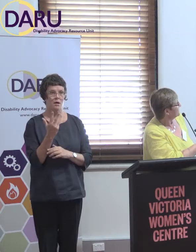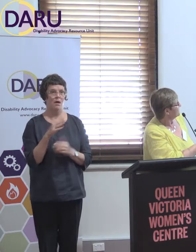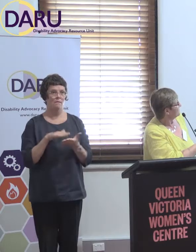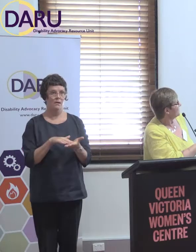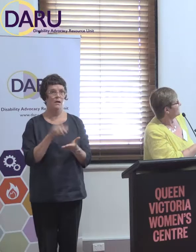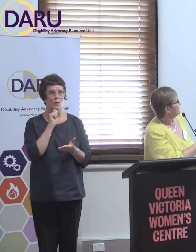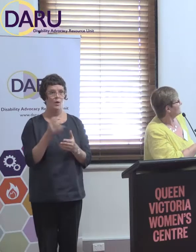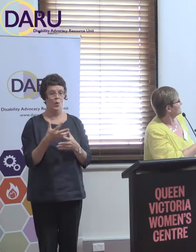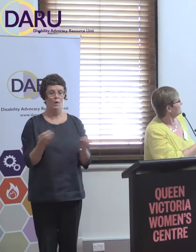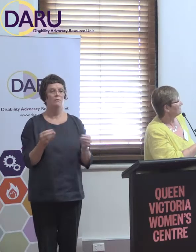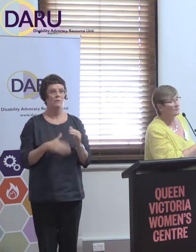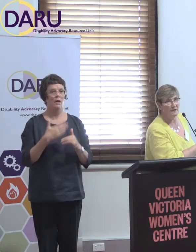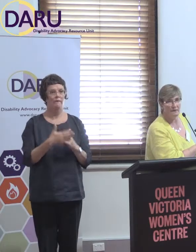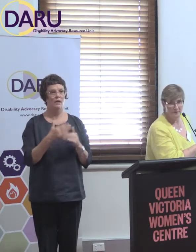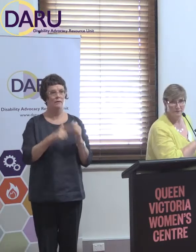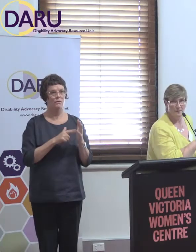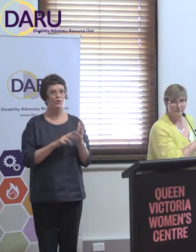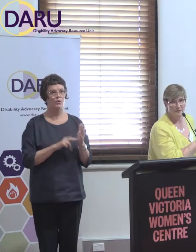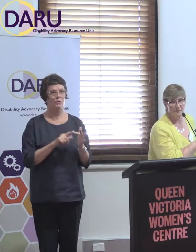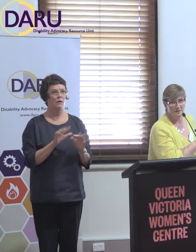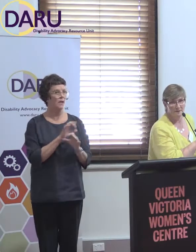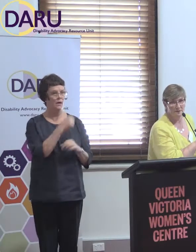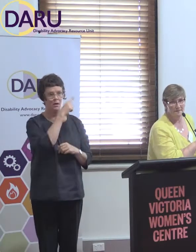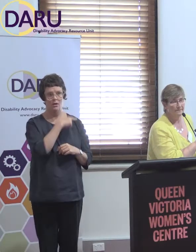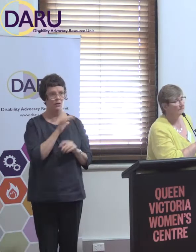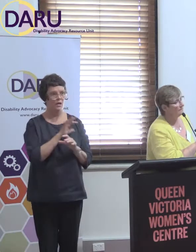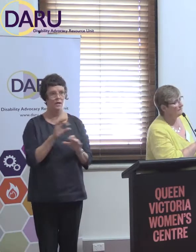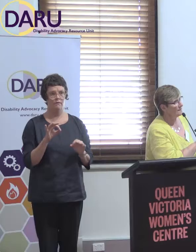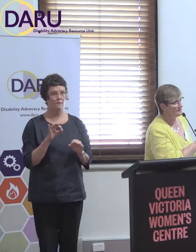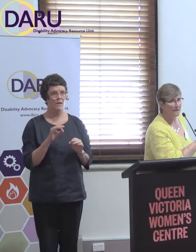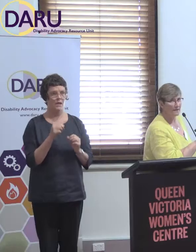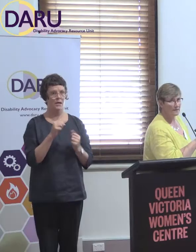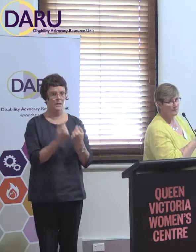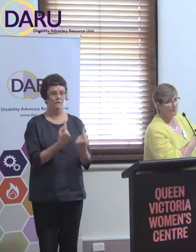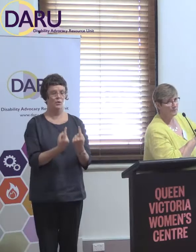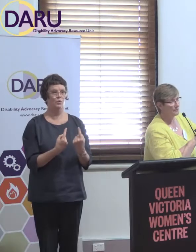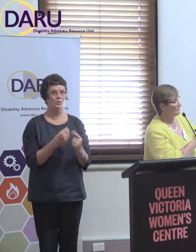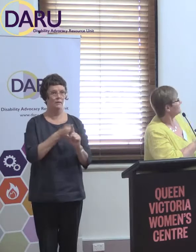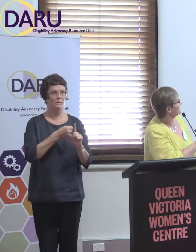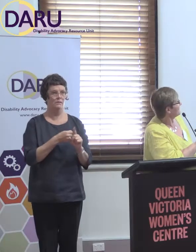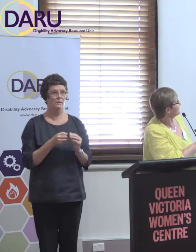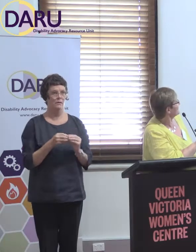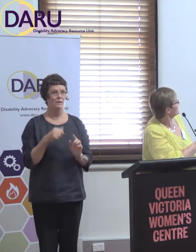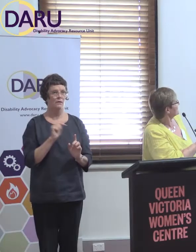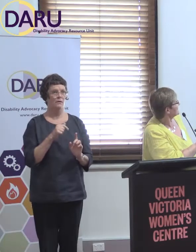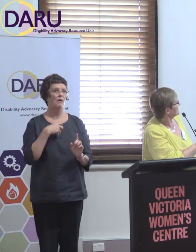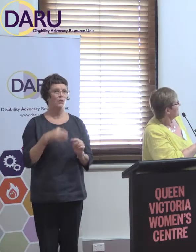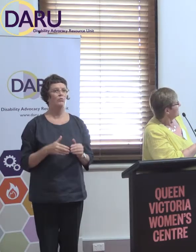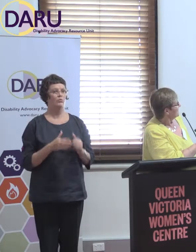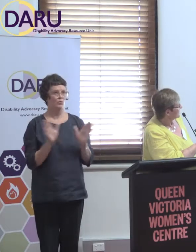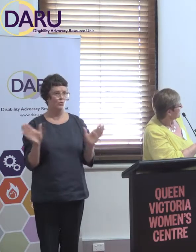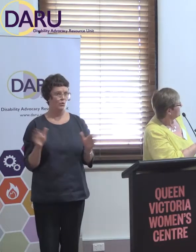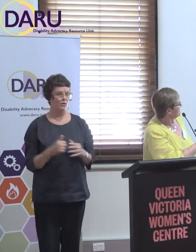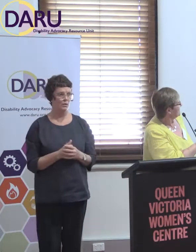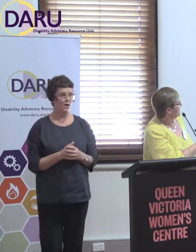disappear at the end of June but it's not, none of those are individual advocacy organisations. It's, again, the sort of broader spectrum of organisations.